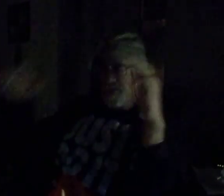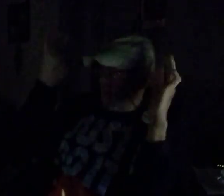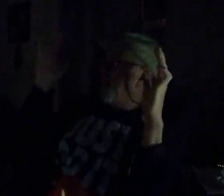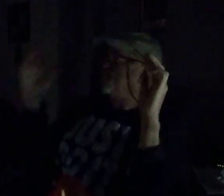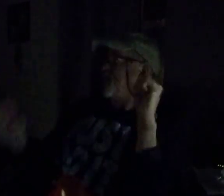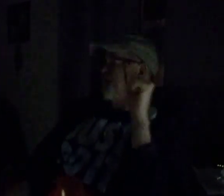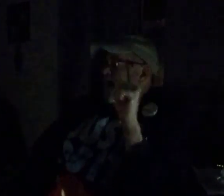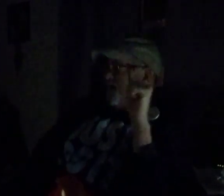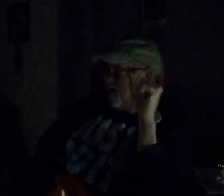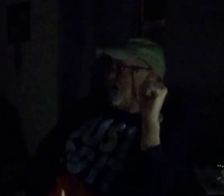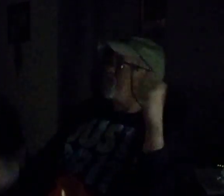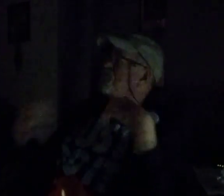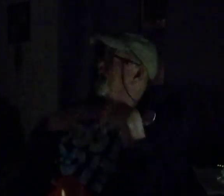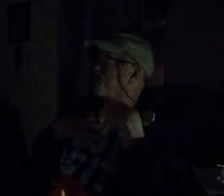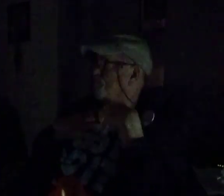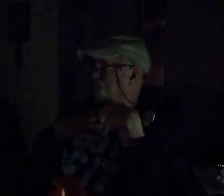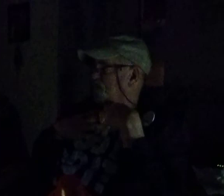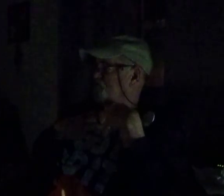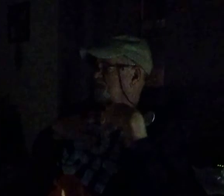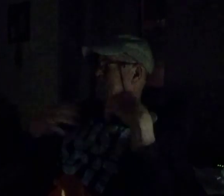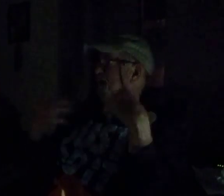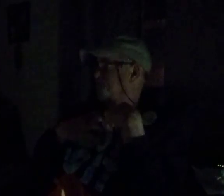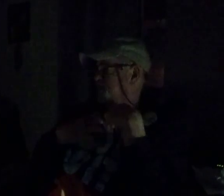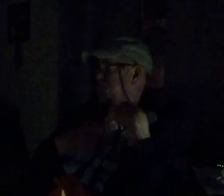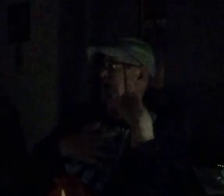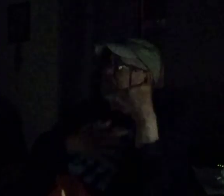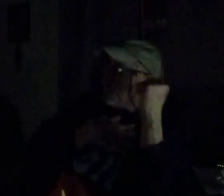I'll fight back. Come to me after foolishness, I'll fight back. So,